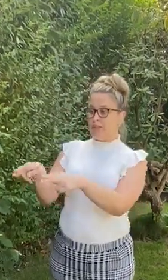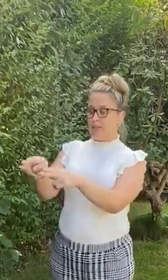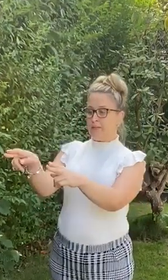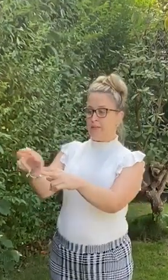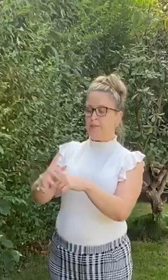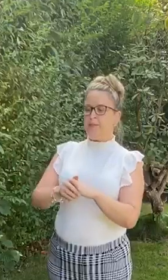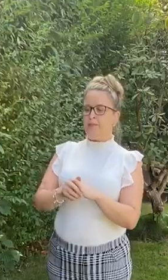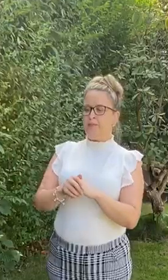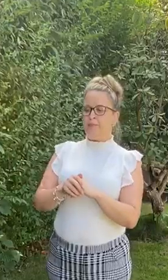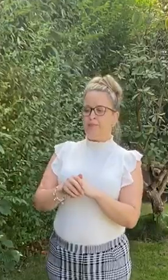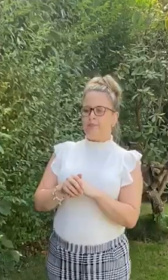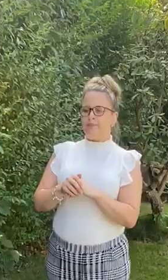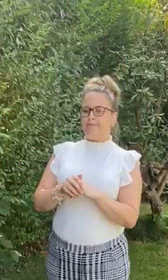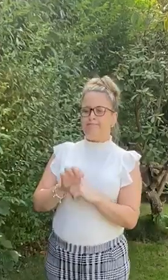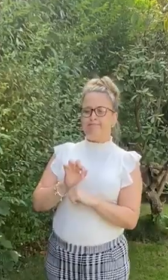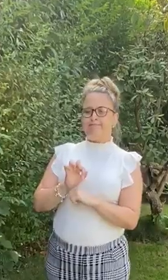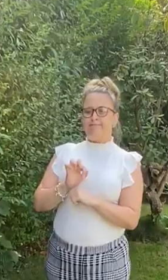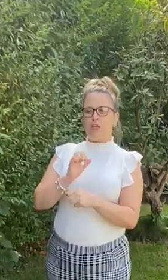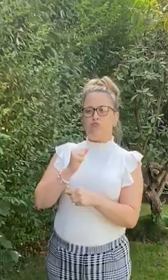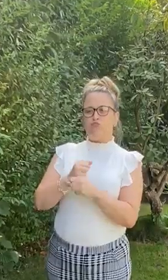food is owl ice cream.